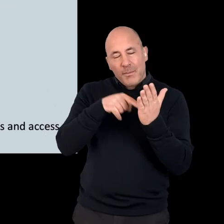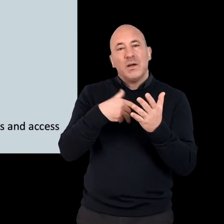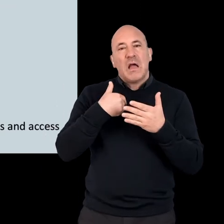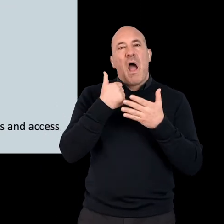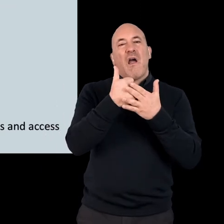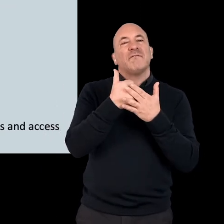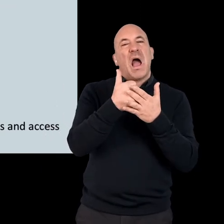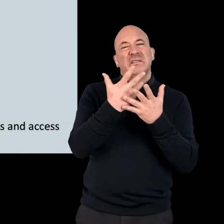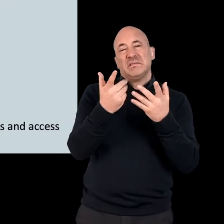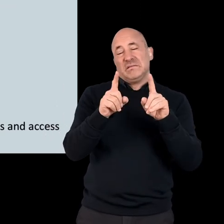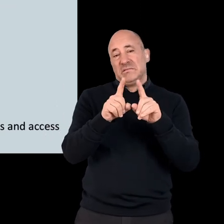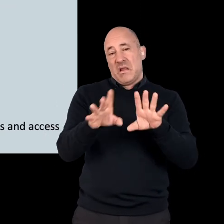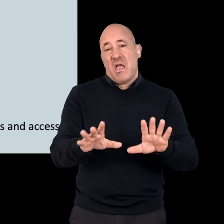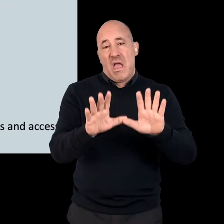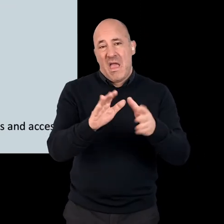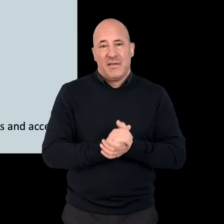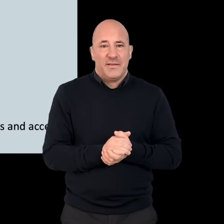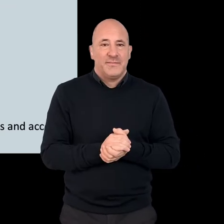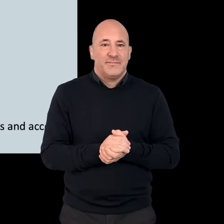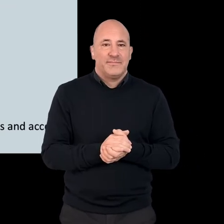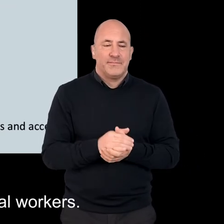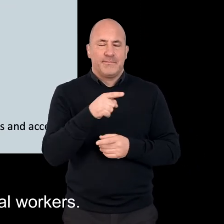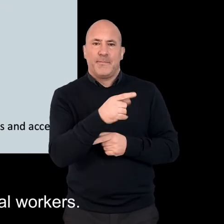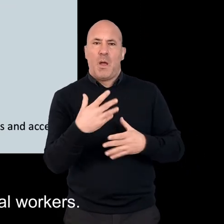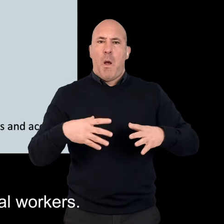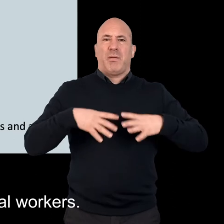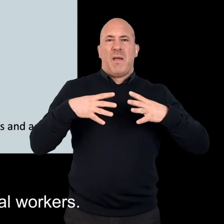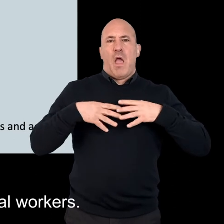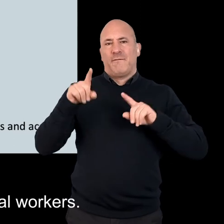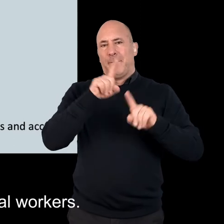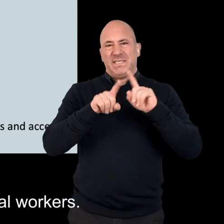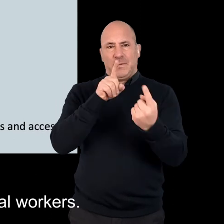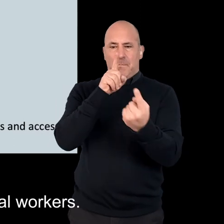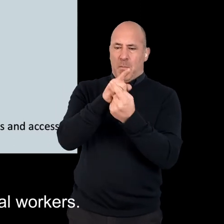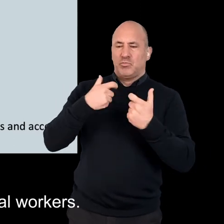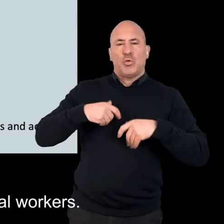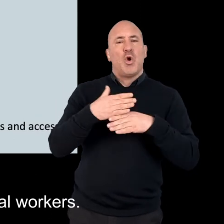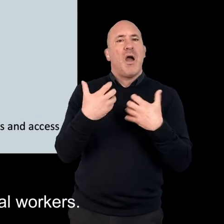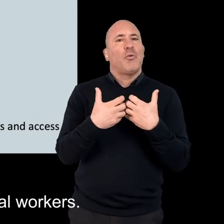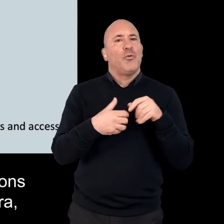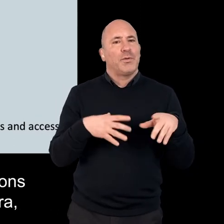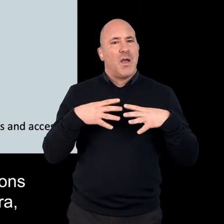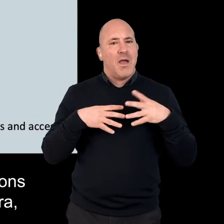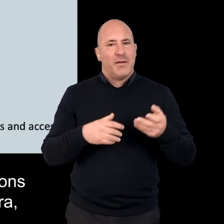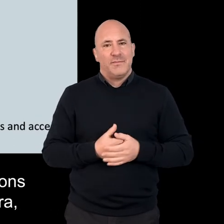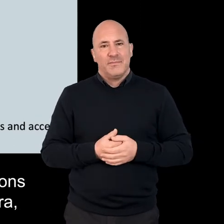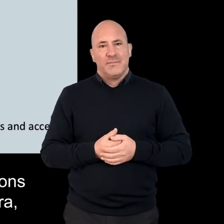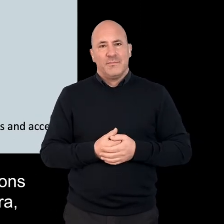In this document, we'll cover advice on topics like how to prepare for meetings with social workers.